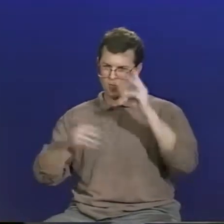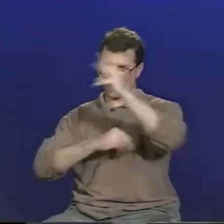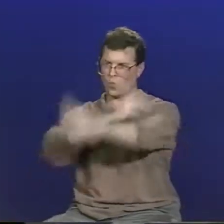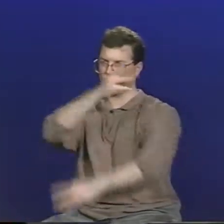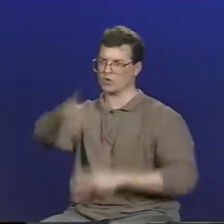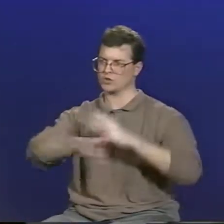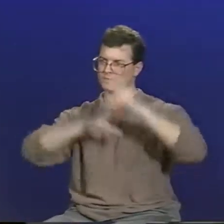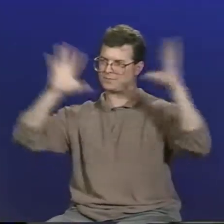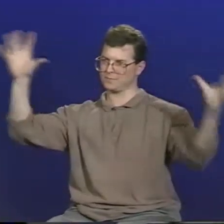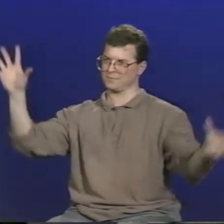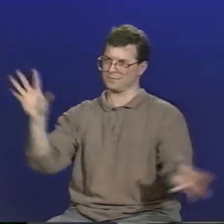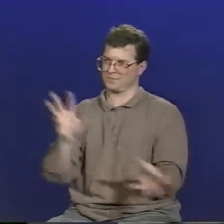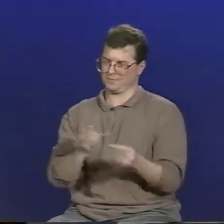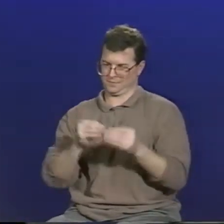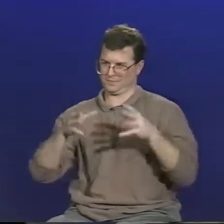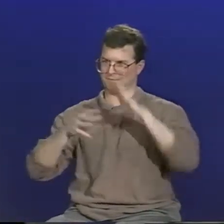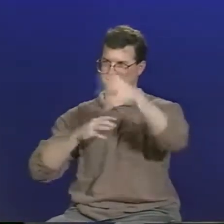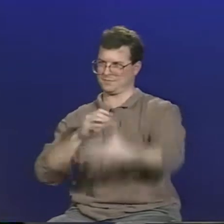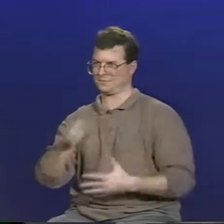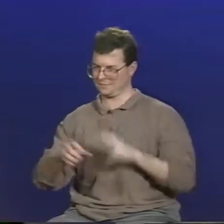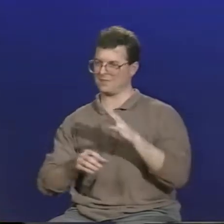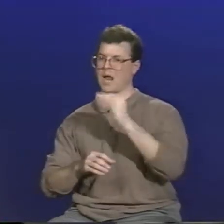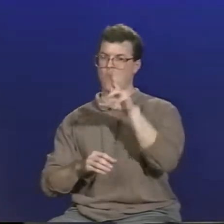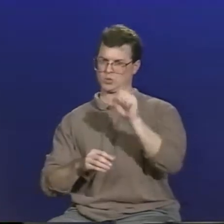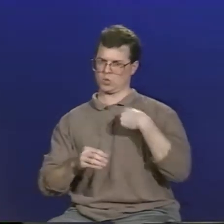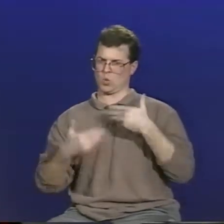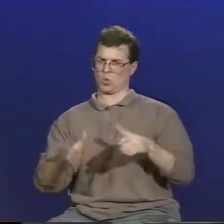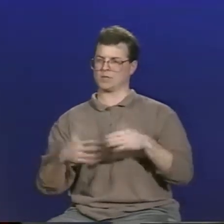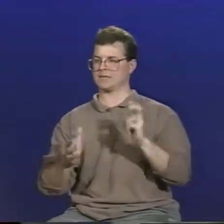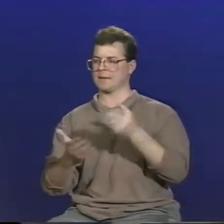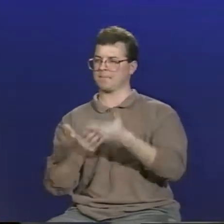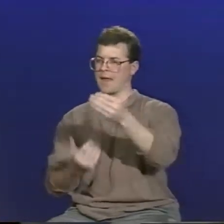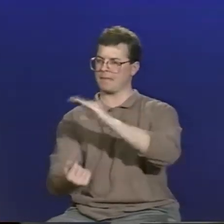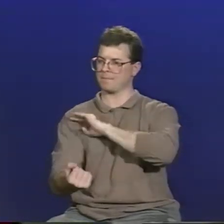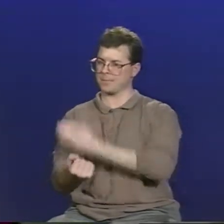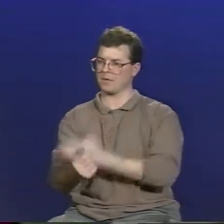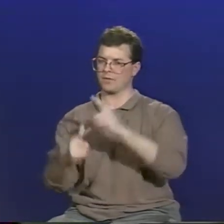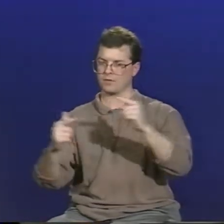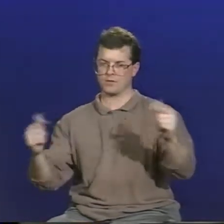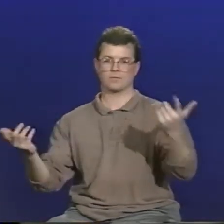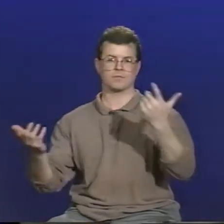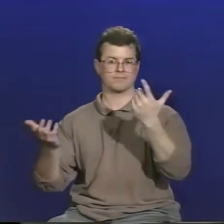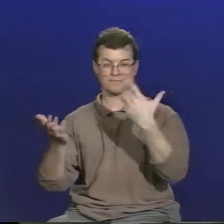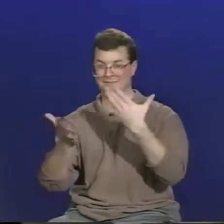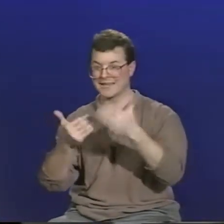because of this problem of illiteracy. And we may not be the global power that we once were.